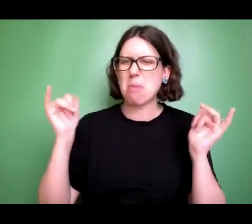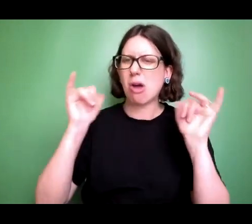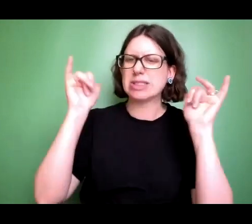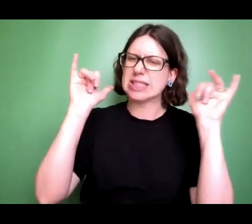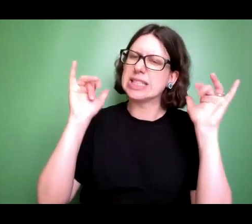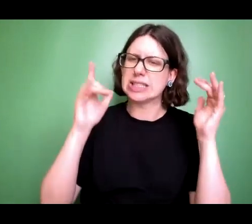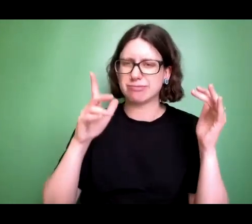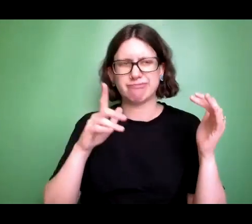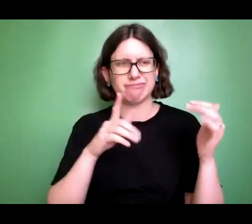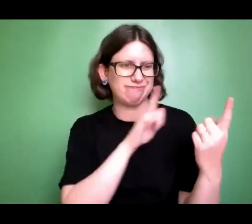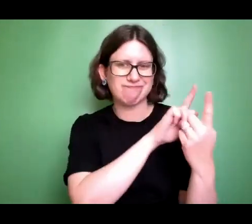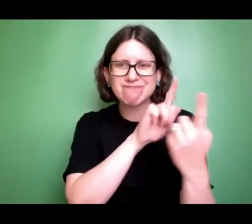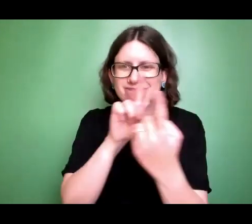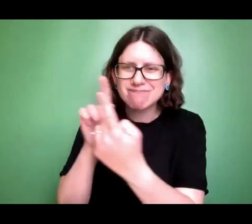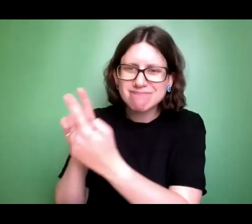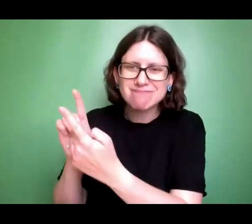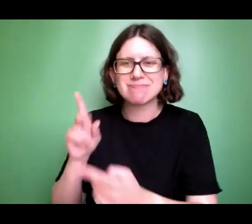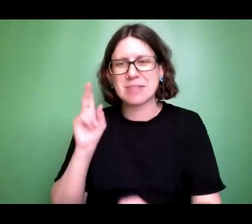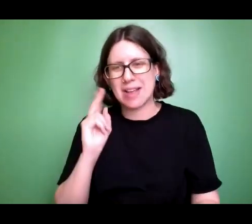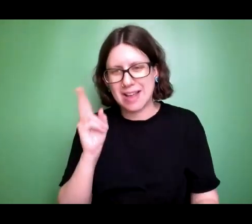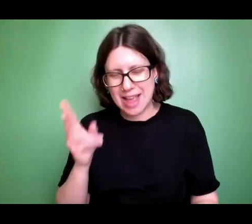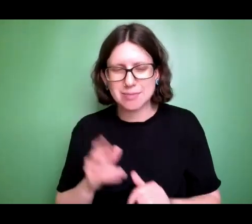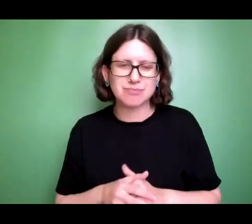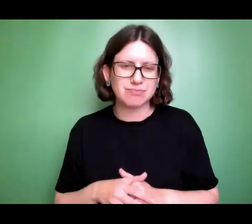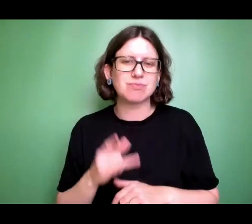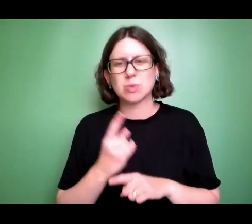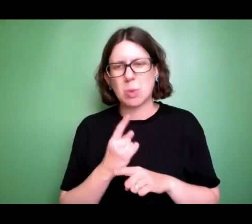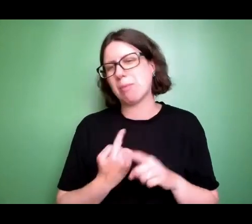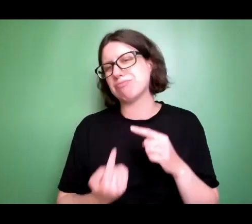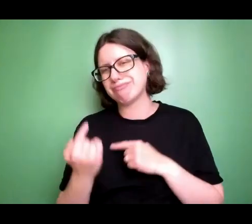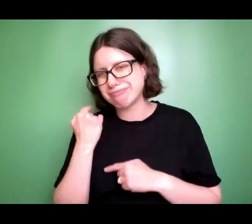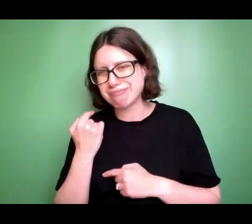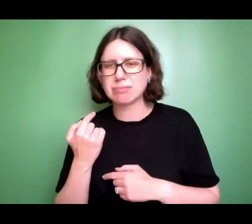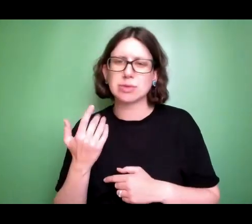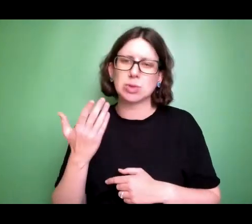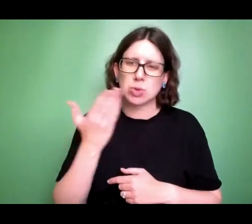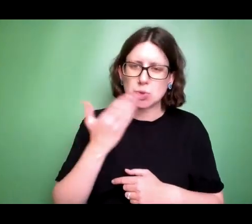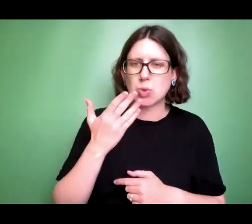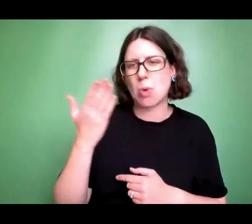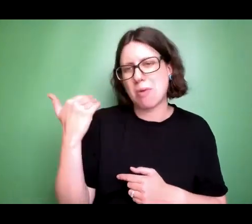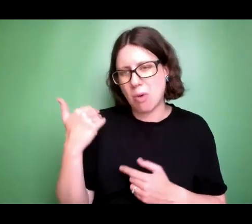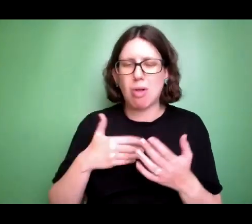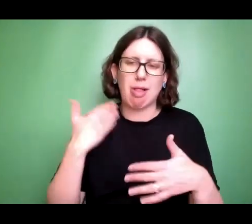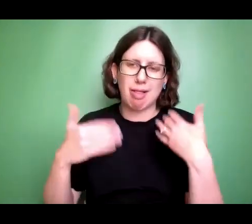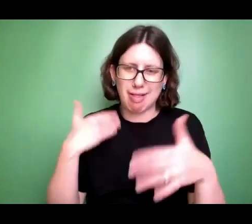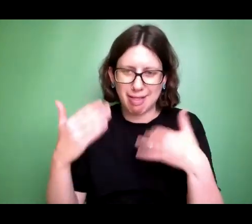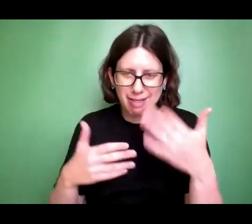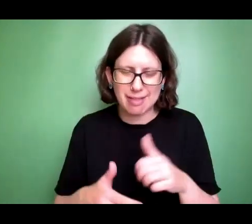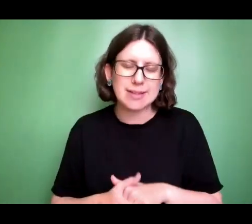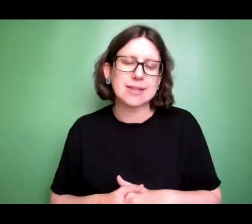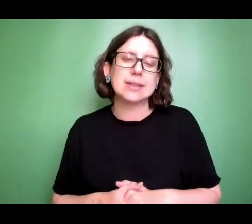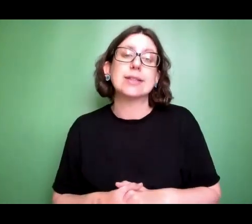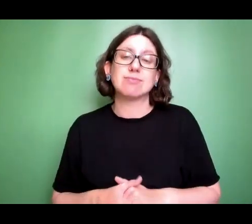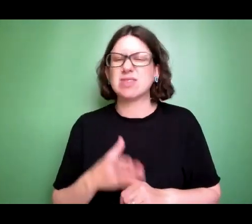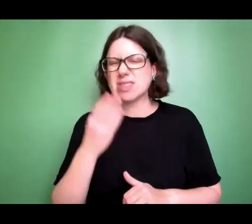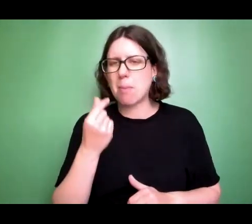group. Now they're part of the connect group and everything, and we always talk about what it was like going to our secondary school. But she was a few years below me. But last weekend, I met up with